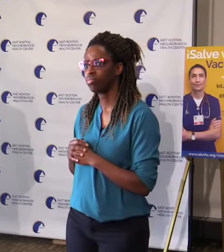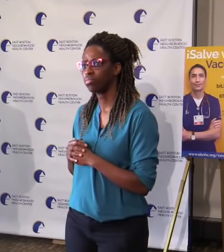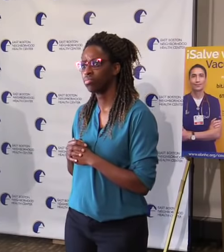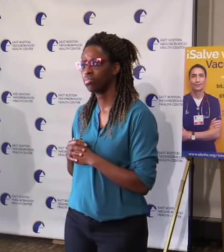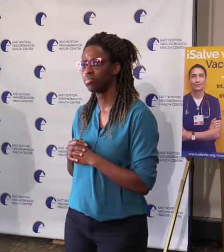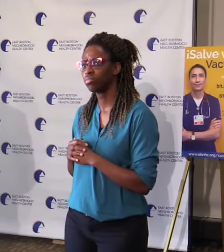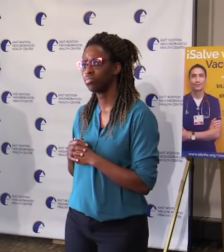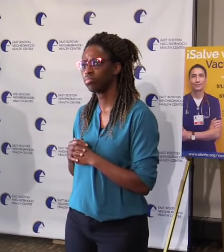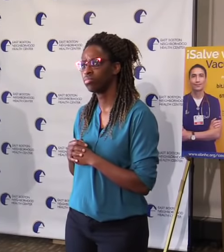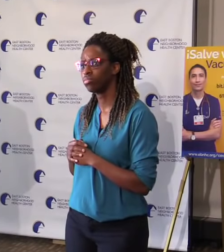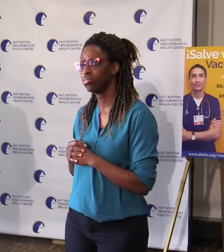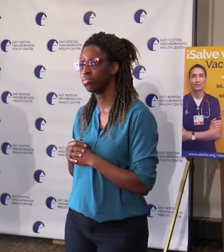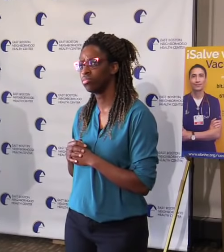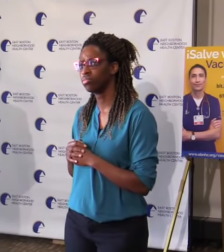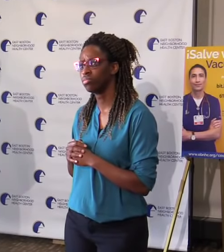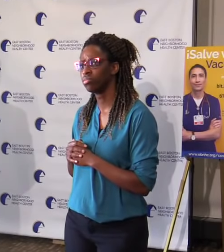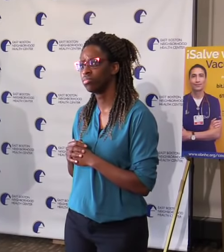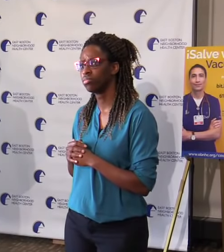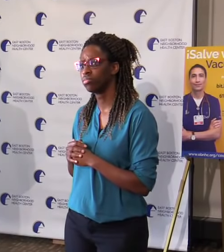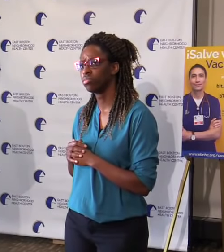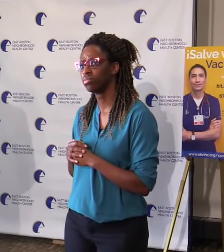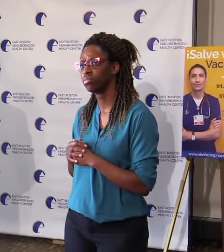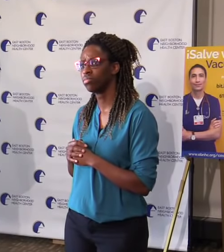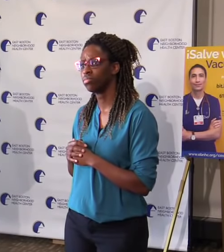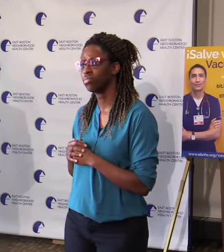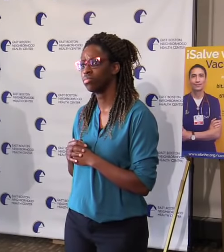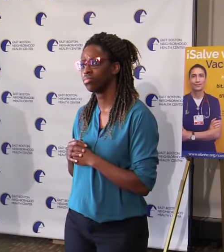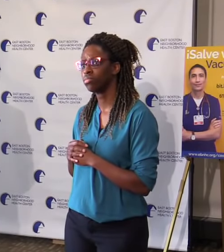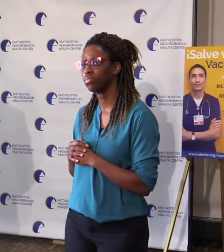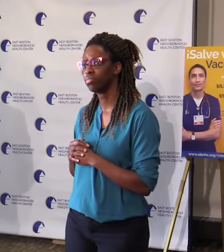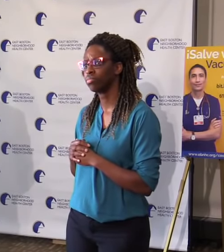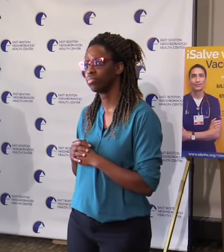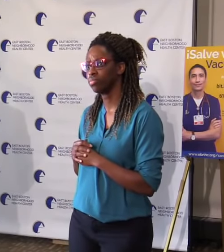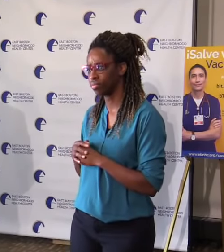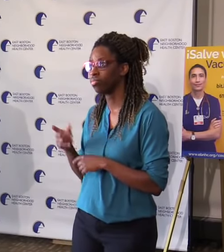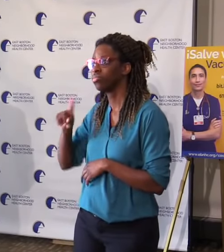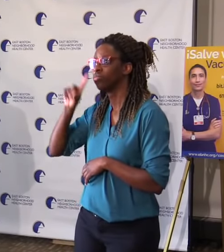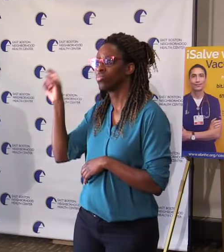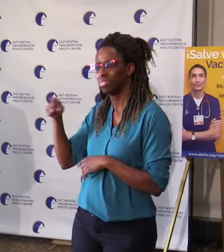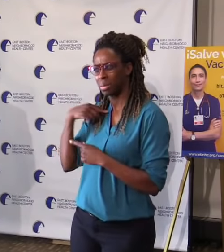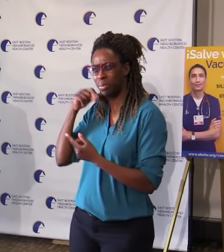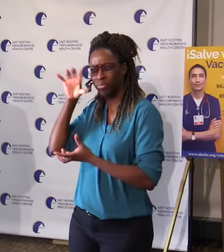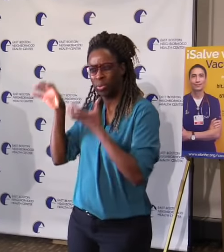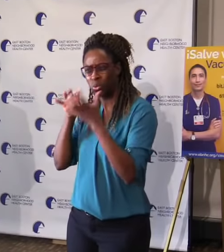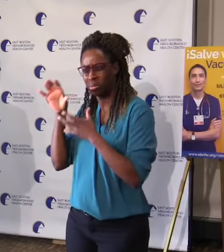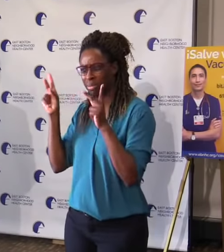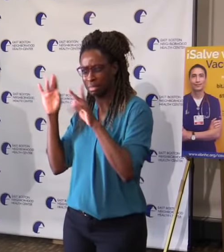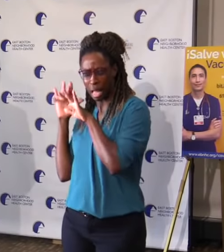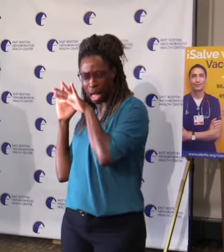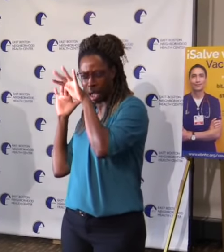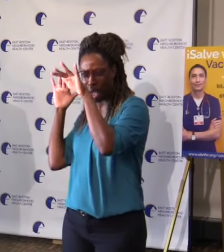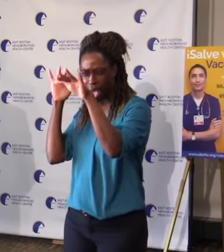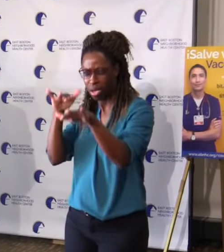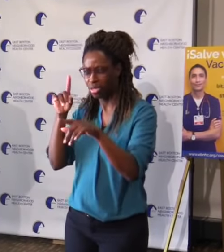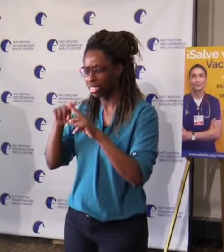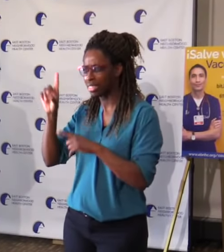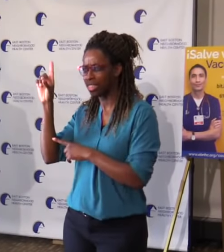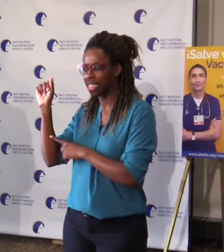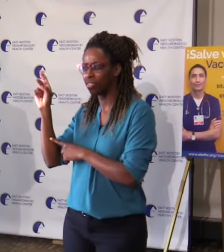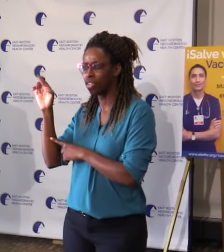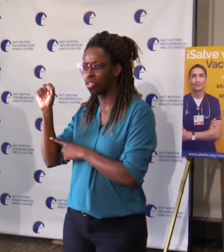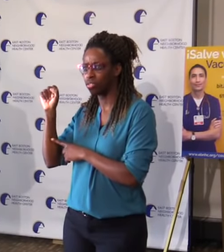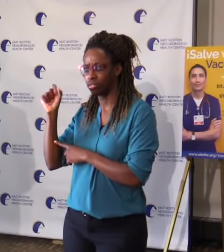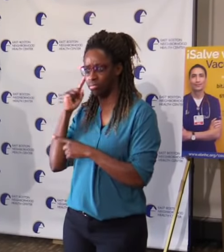Wild West. know, hundreds of people stood in line. Some people got e-mailed saying they could get the shot early. People of all ages